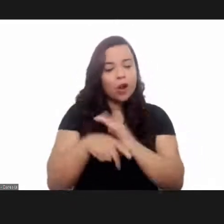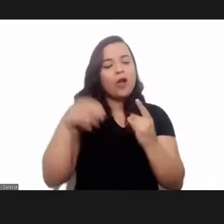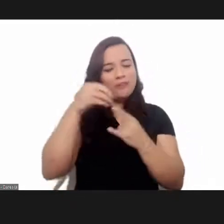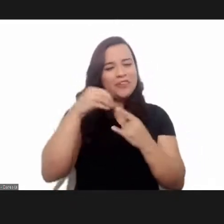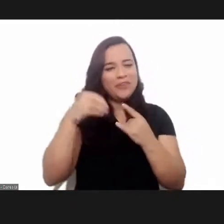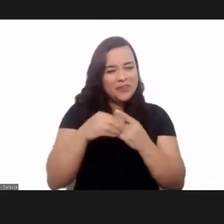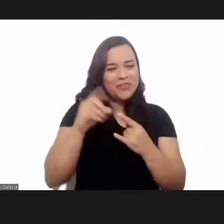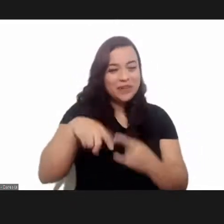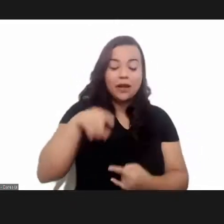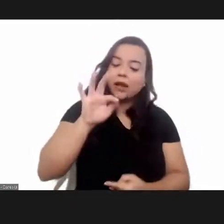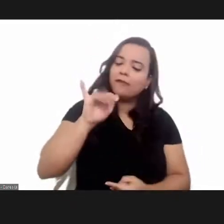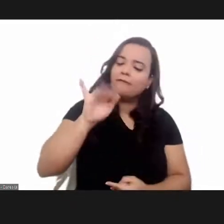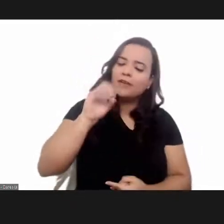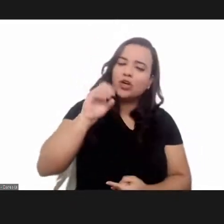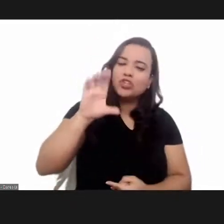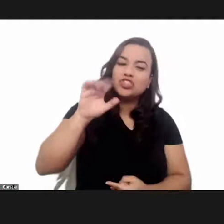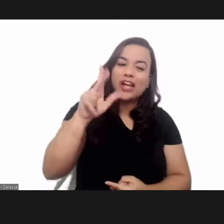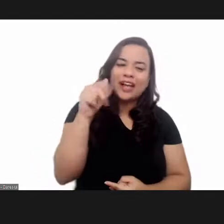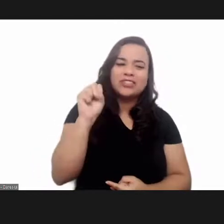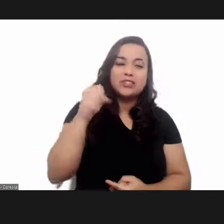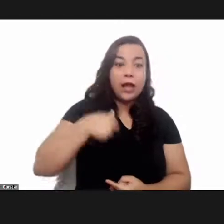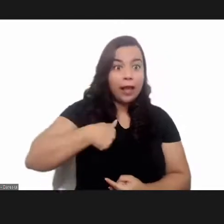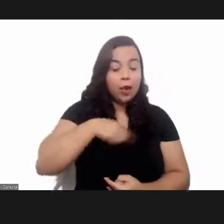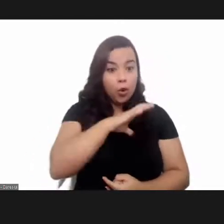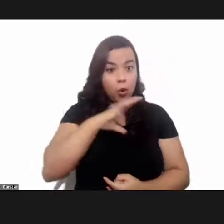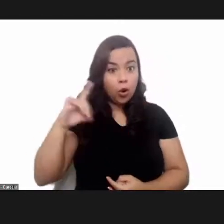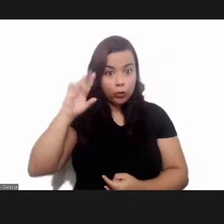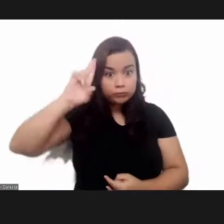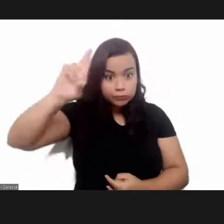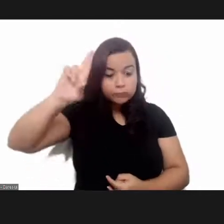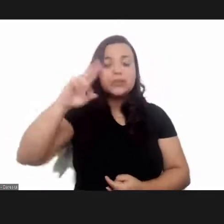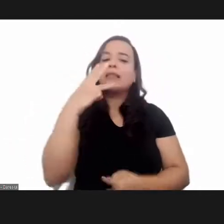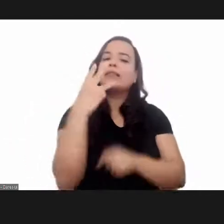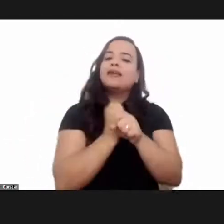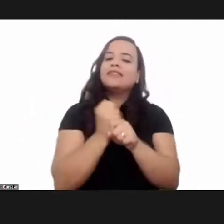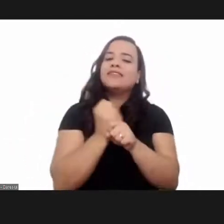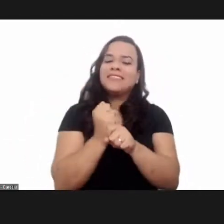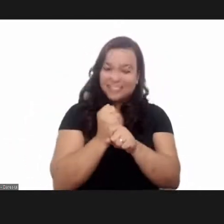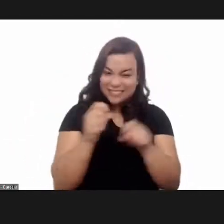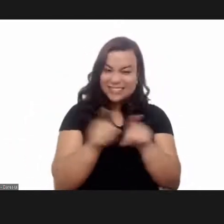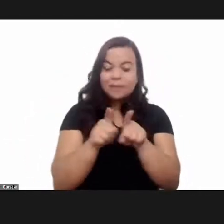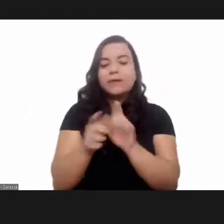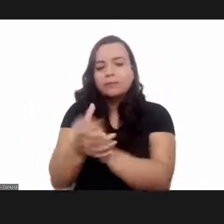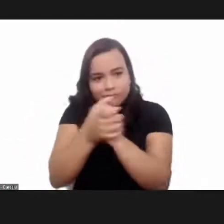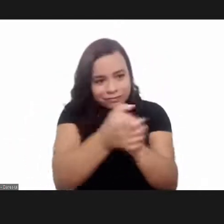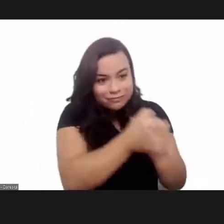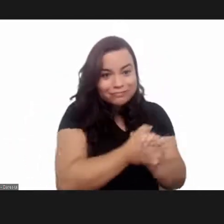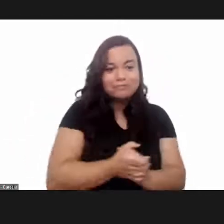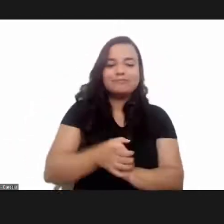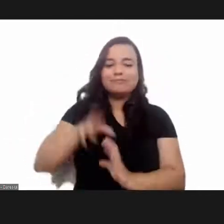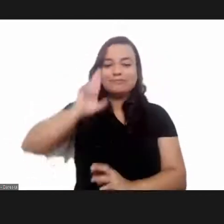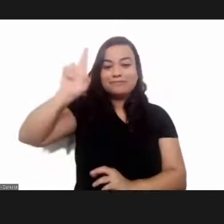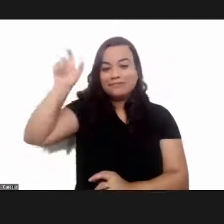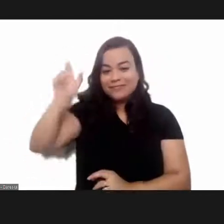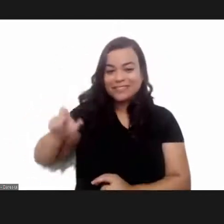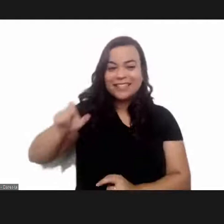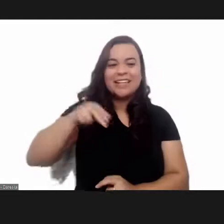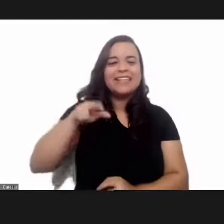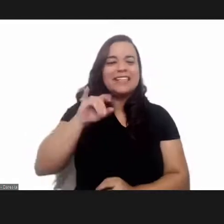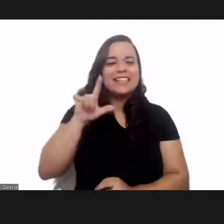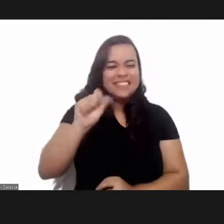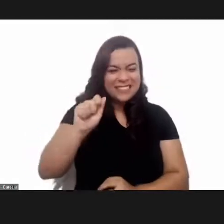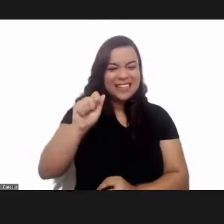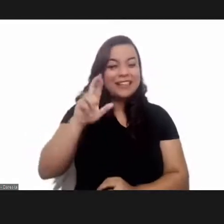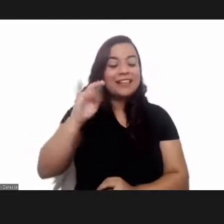I have the honor to be coordinating this program and have for three years. want to greet everyone on the panel on behalf of the president, Nisi